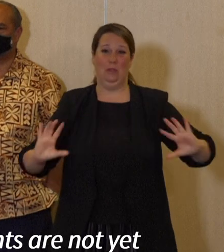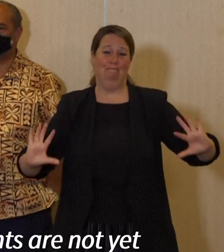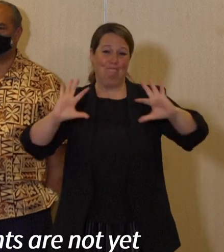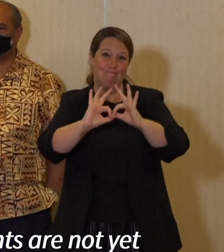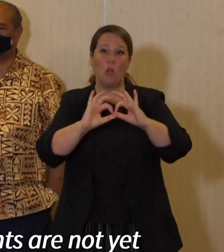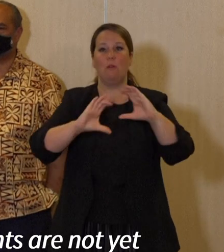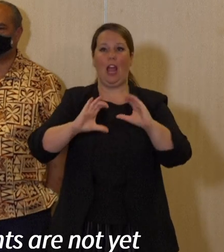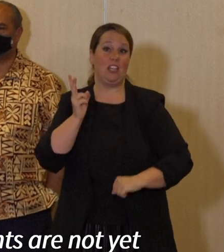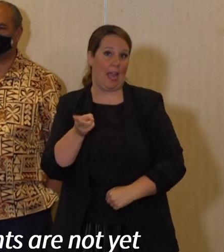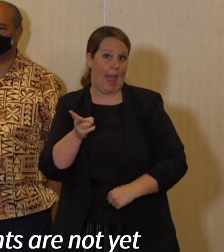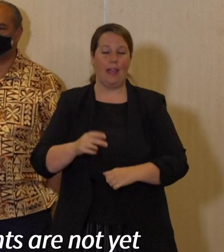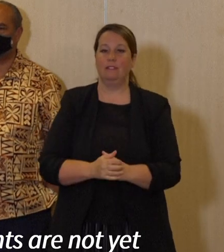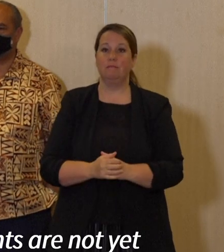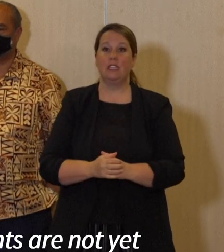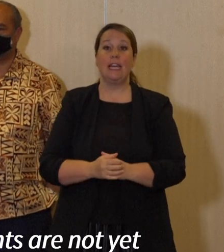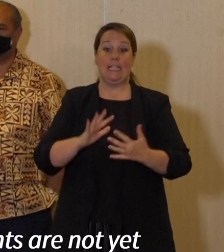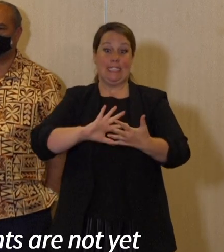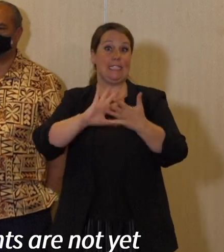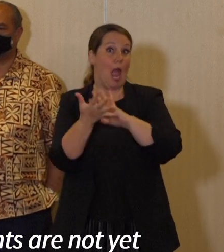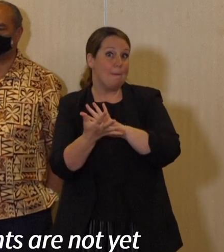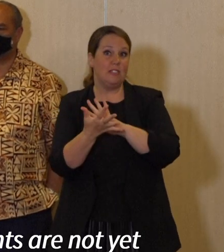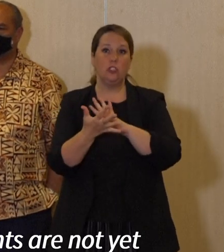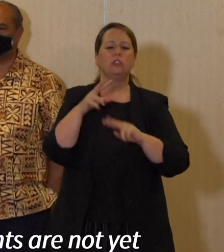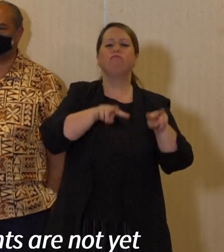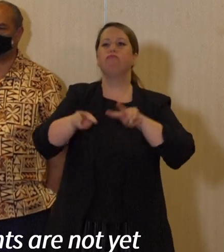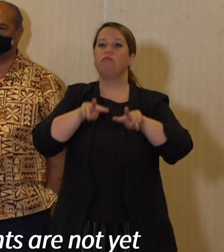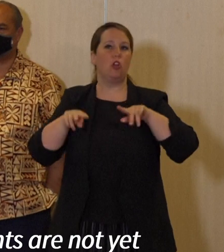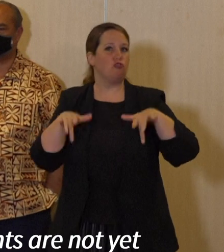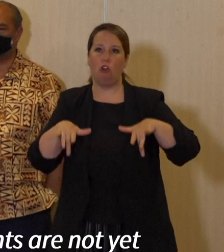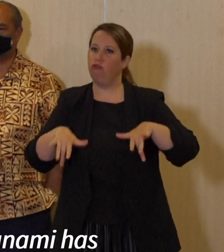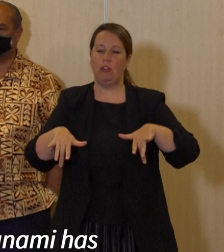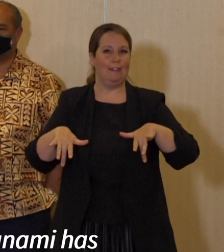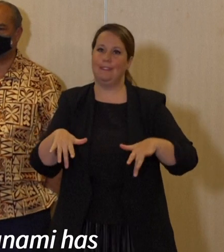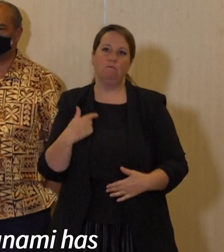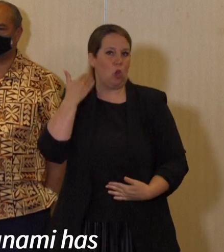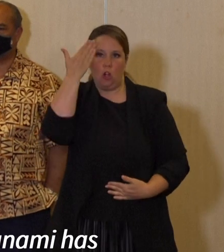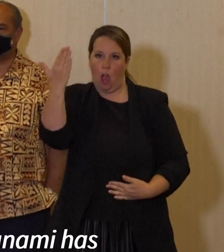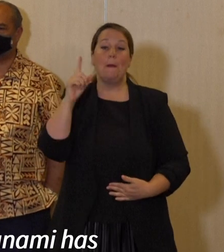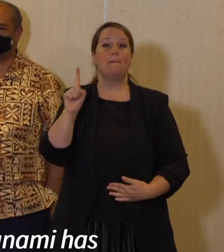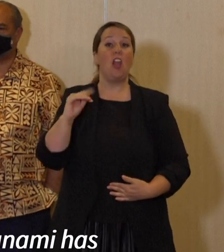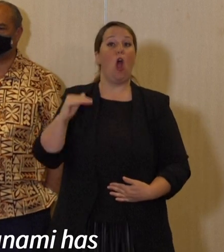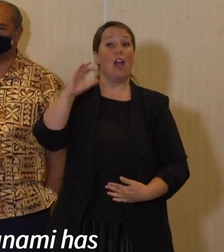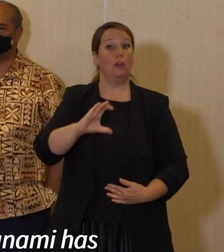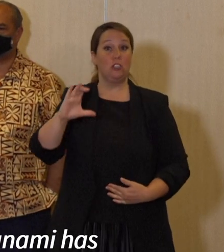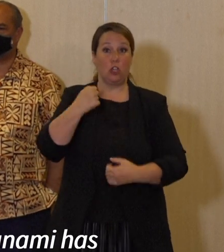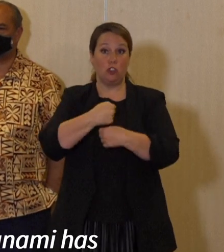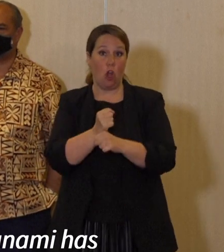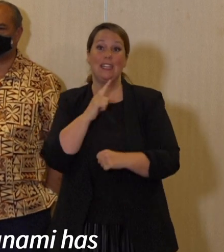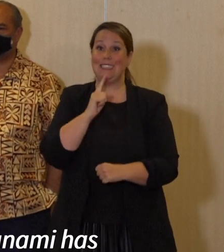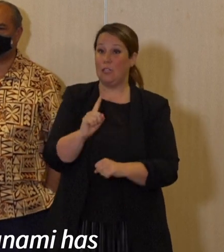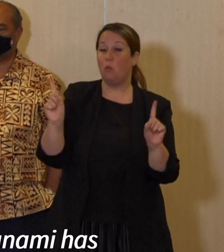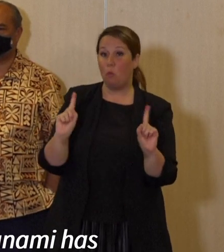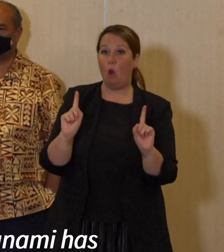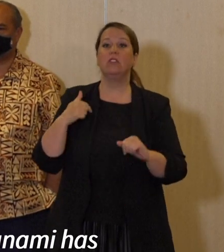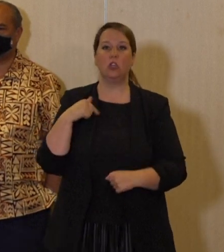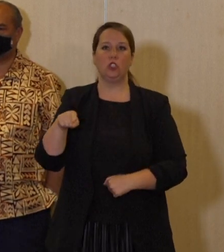Official damage assessments are not yet available. However, our High Commission in Tonga advise the tsunami has had a significant